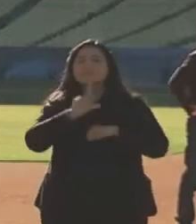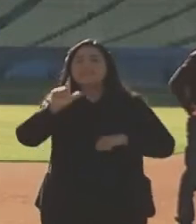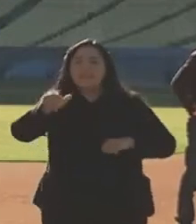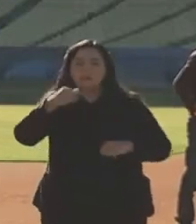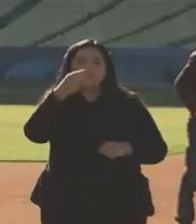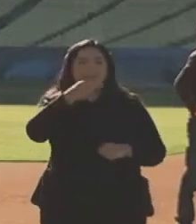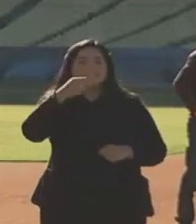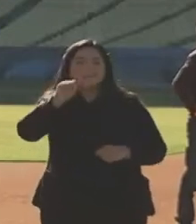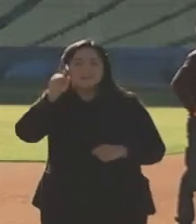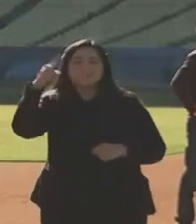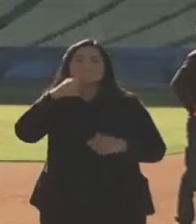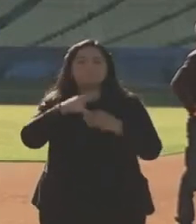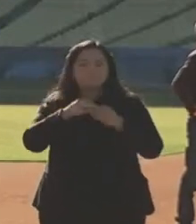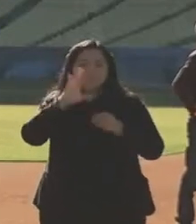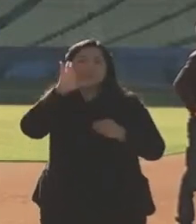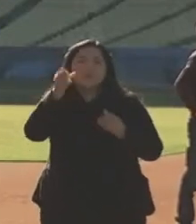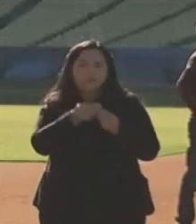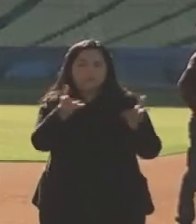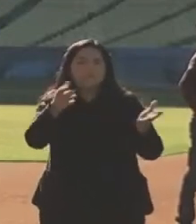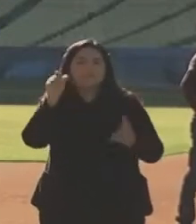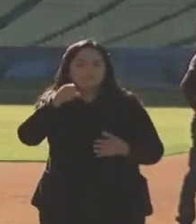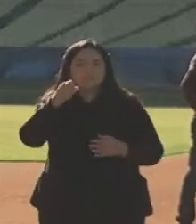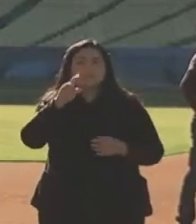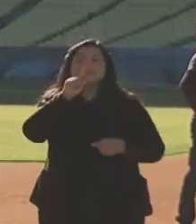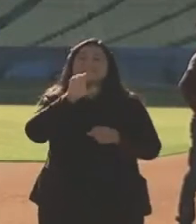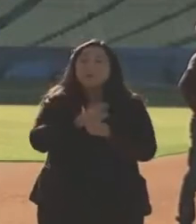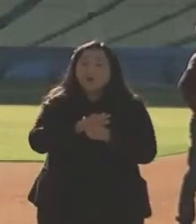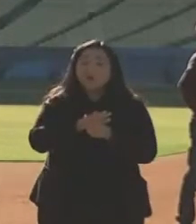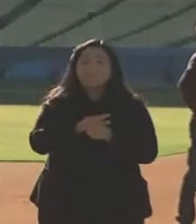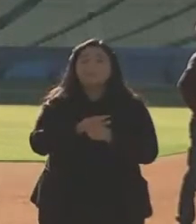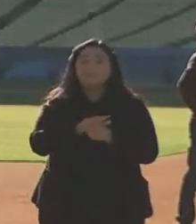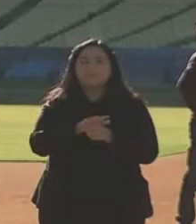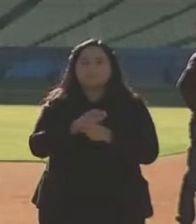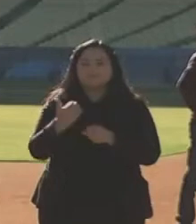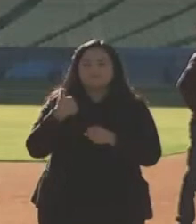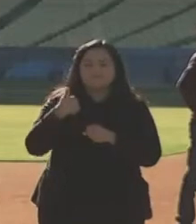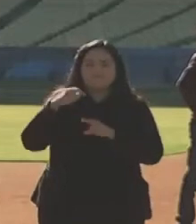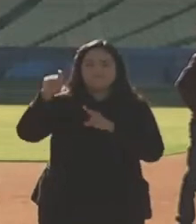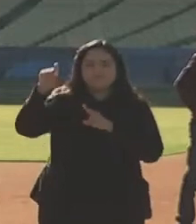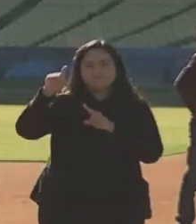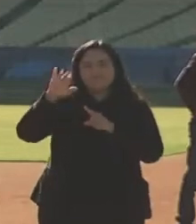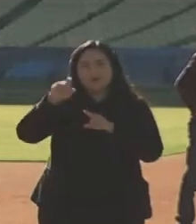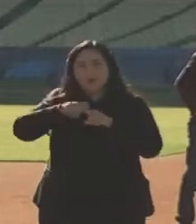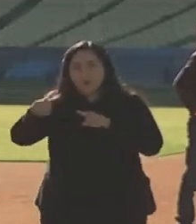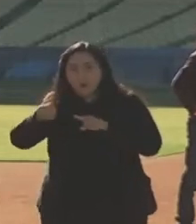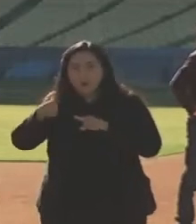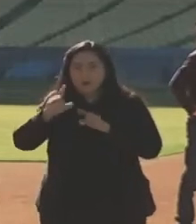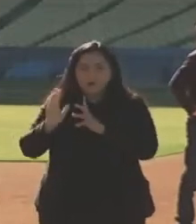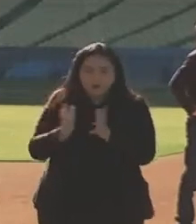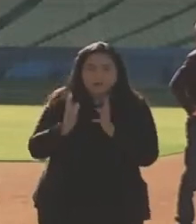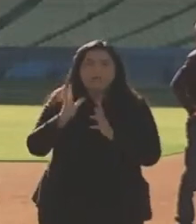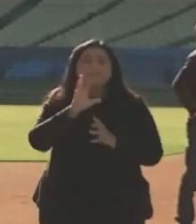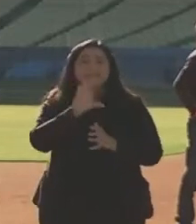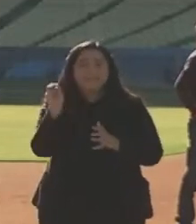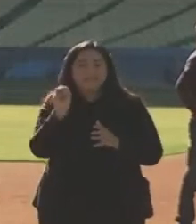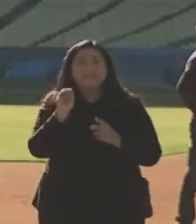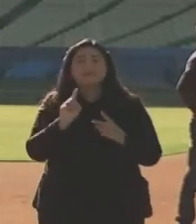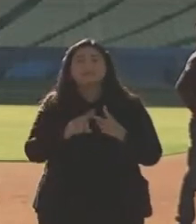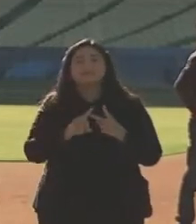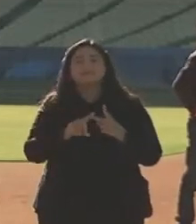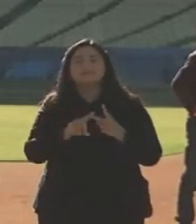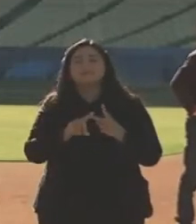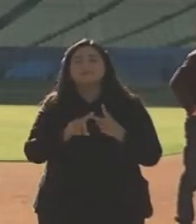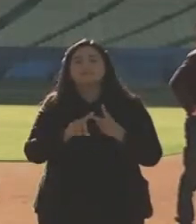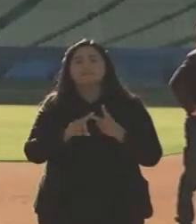doses. They confirmed that on the governor's call. And then we read, as everybody else, that they have